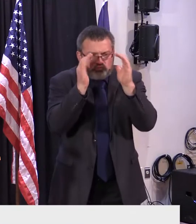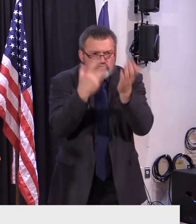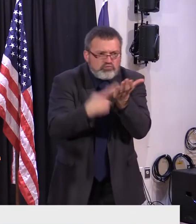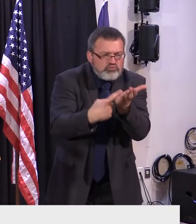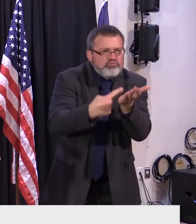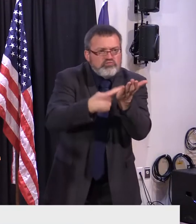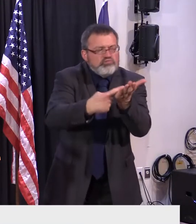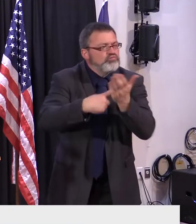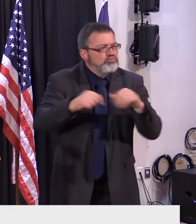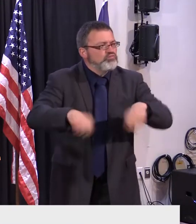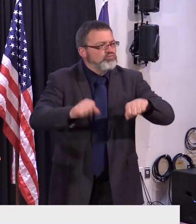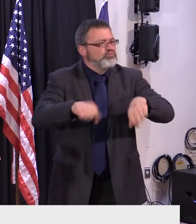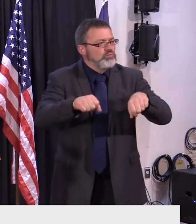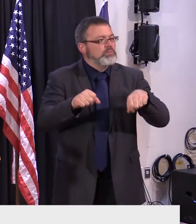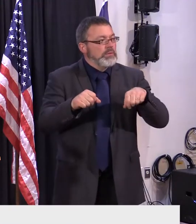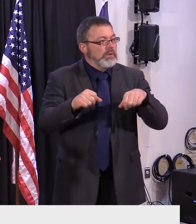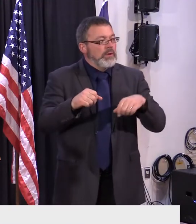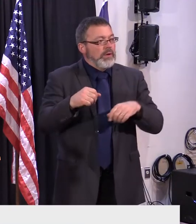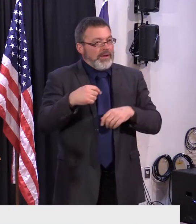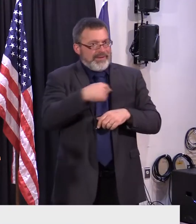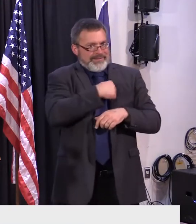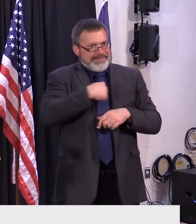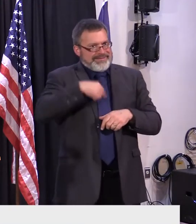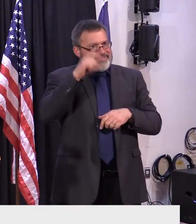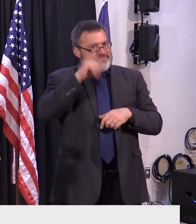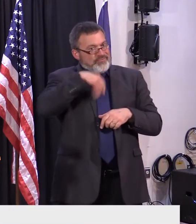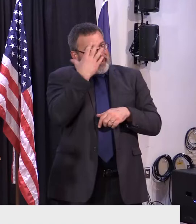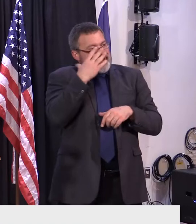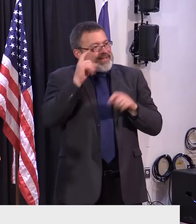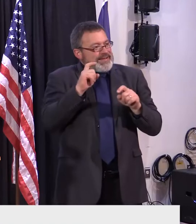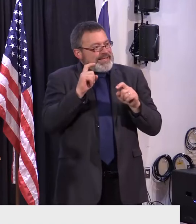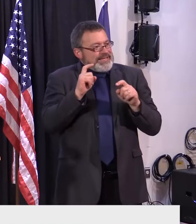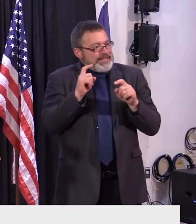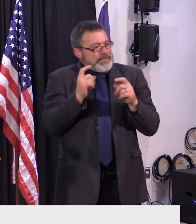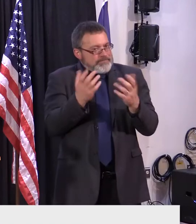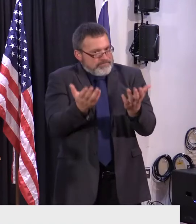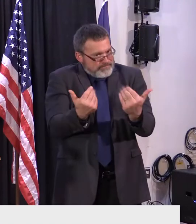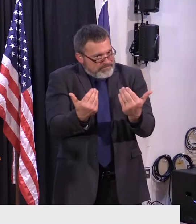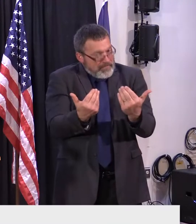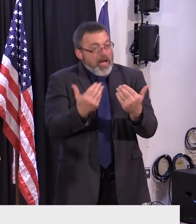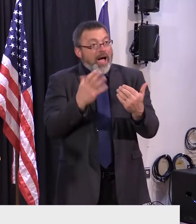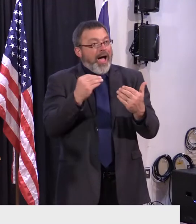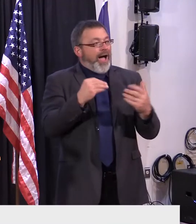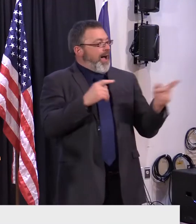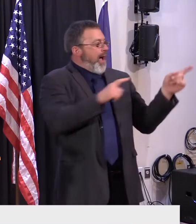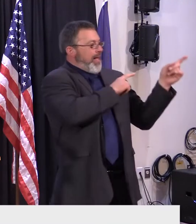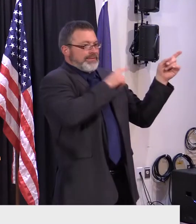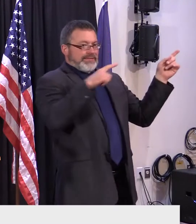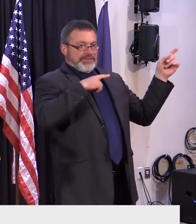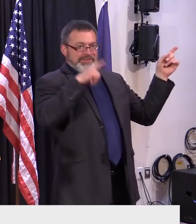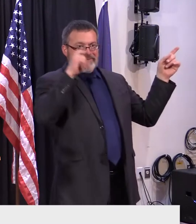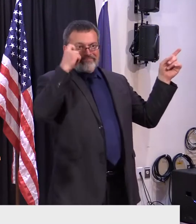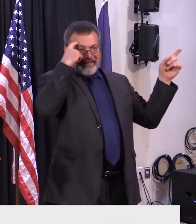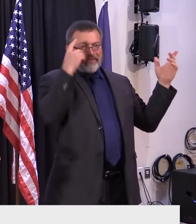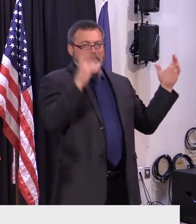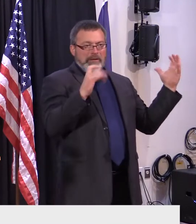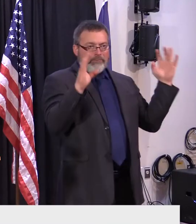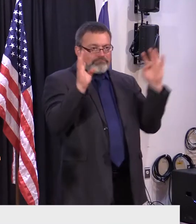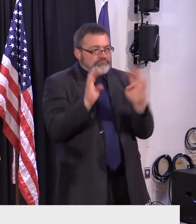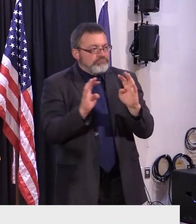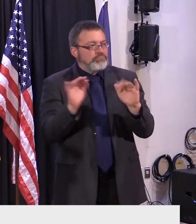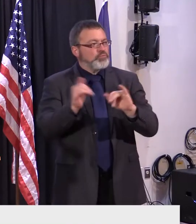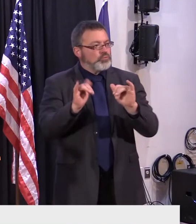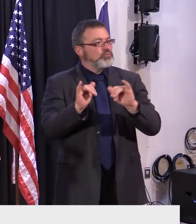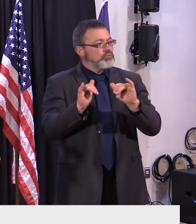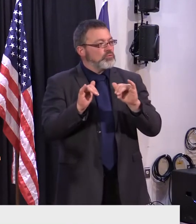we, it's going to take legislative action. I think legislators should listen as well. So I made a commitment that I would take it